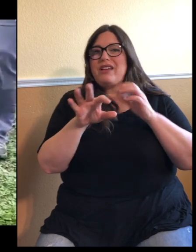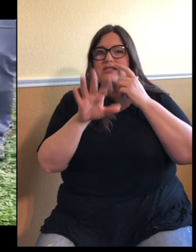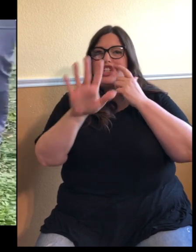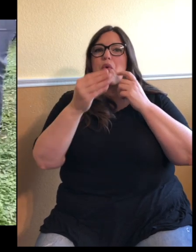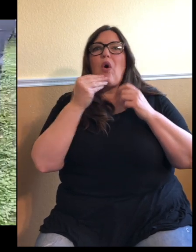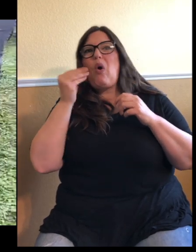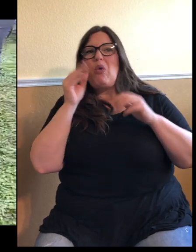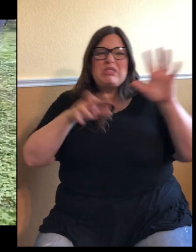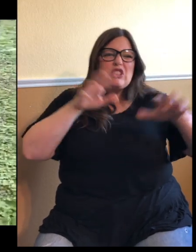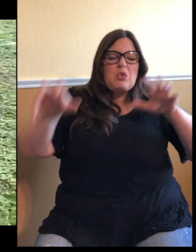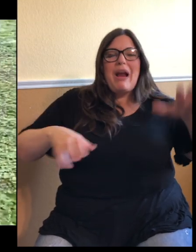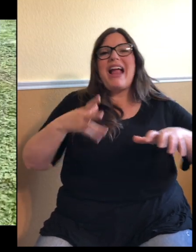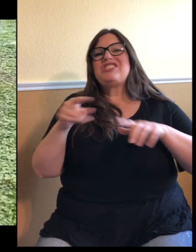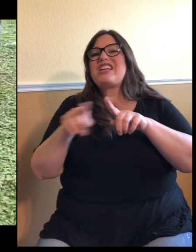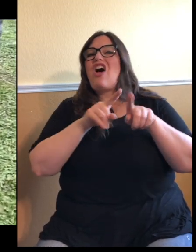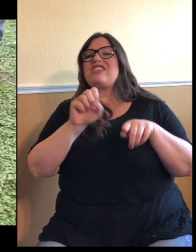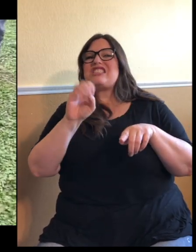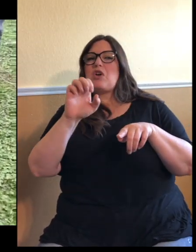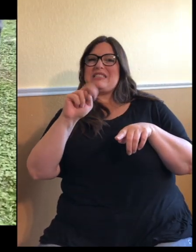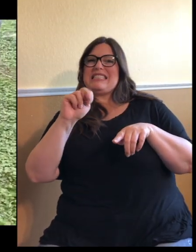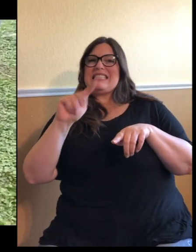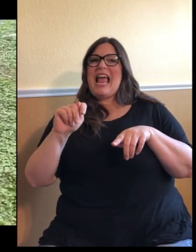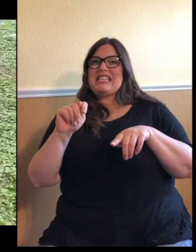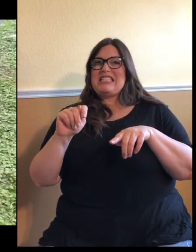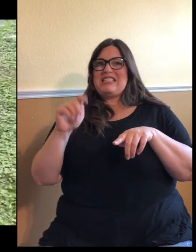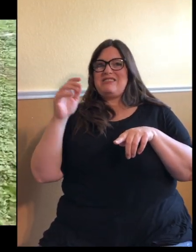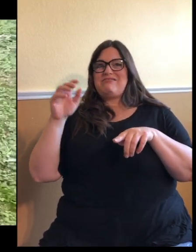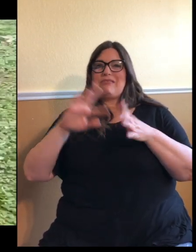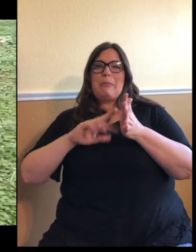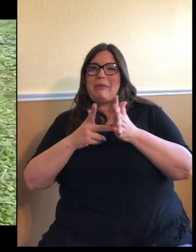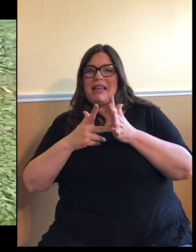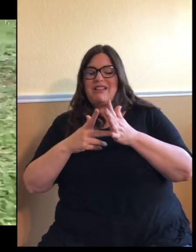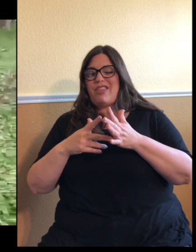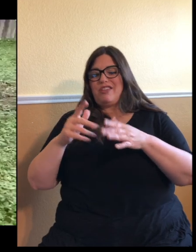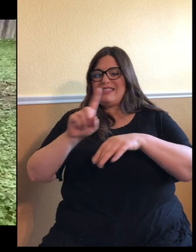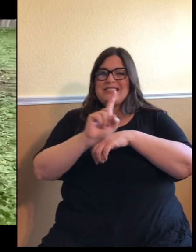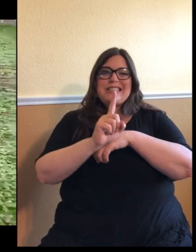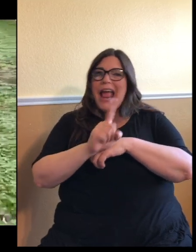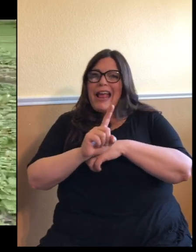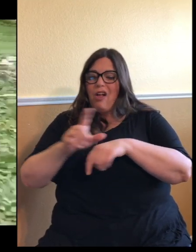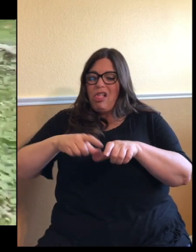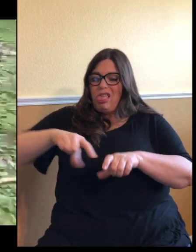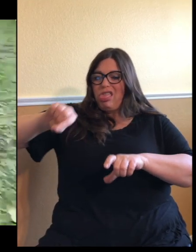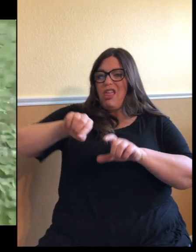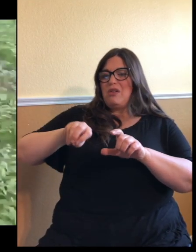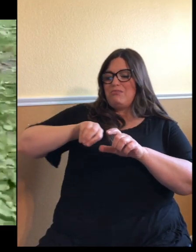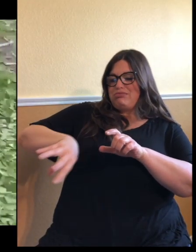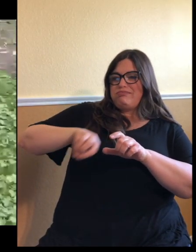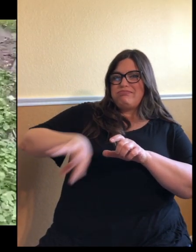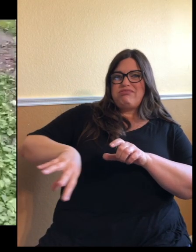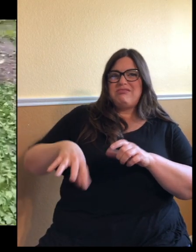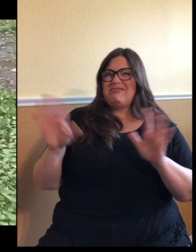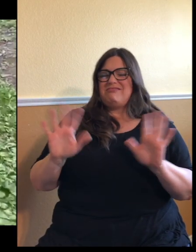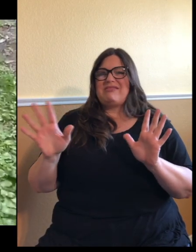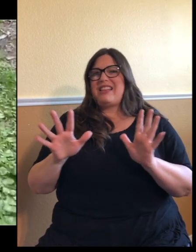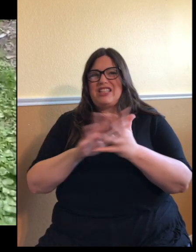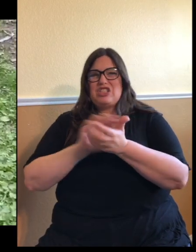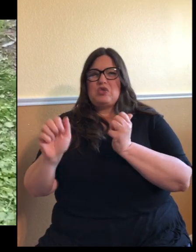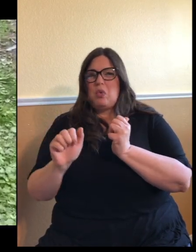be all over your furniture. And like I they do not like to be cuddled at all. No picking up, no petting. So they do not make a good pet. Where do they